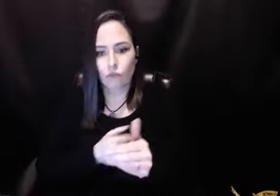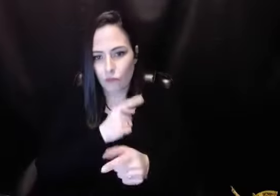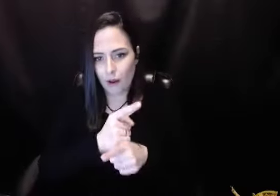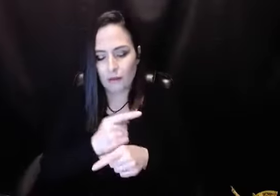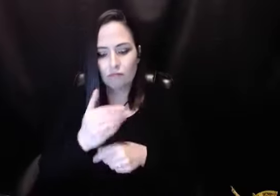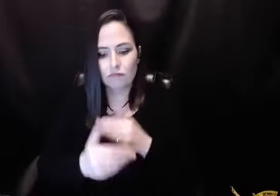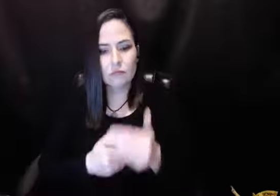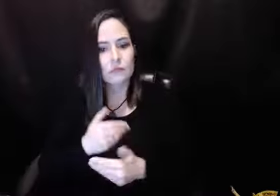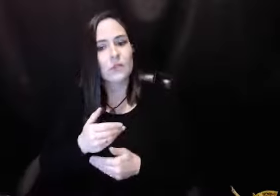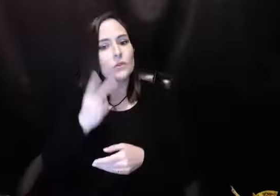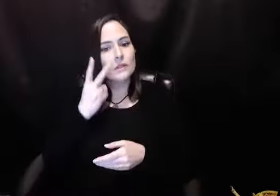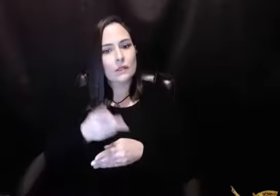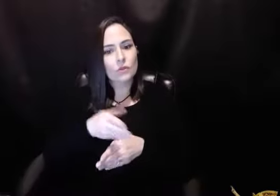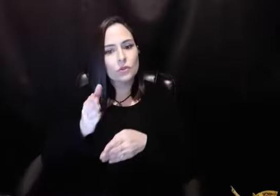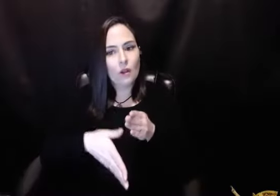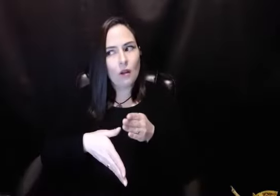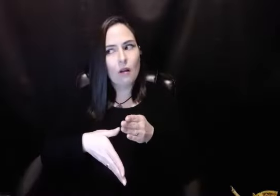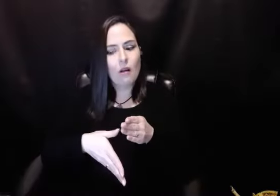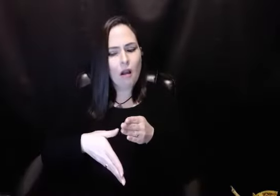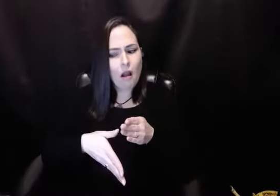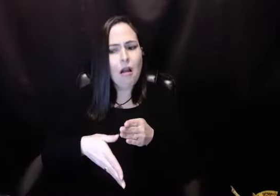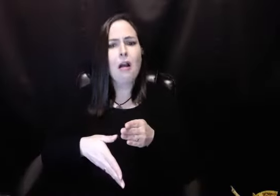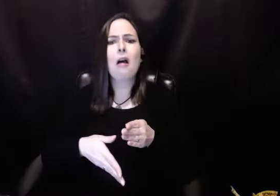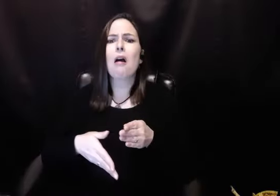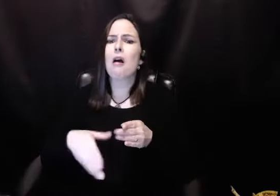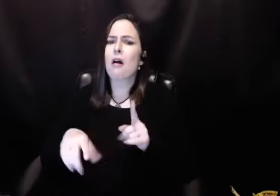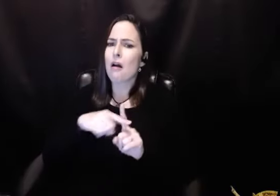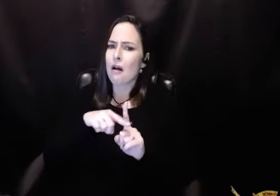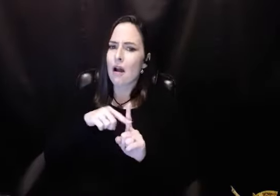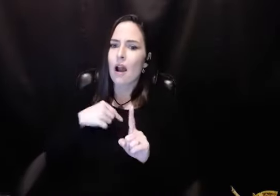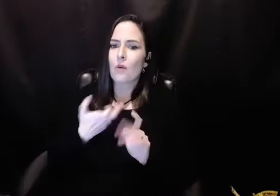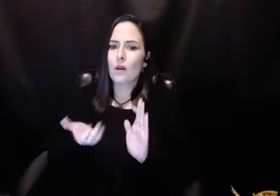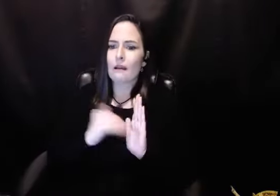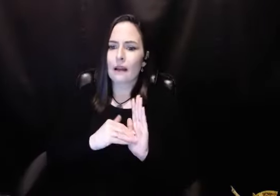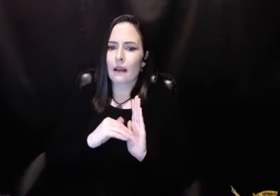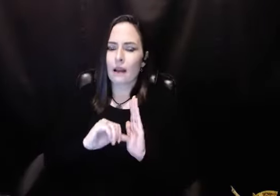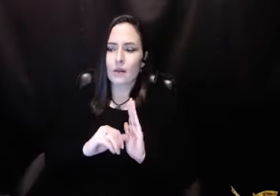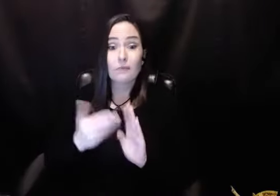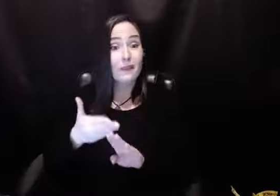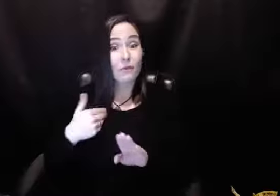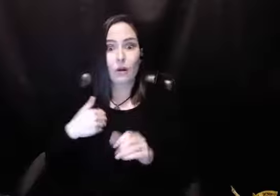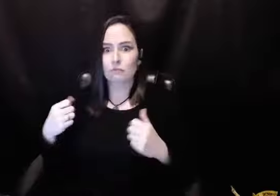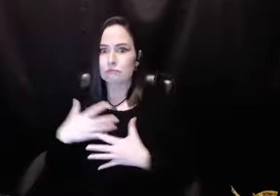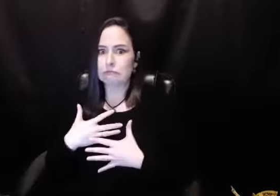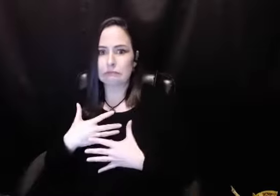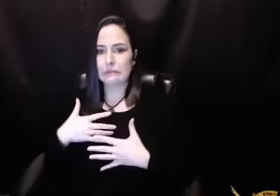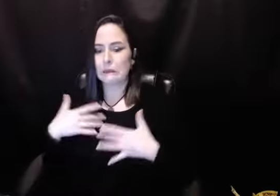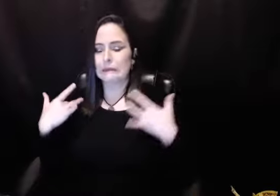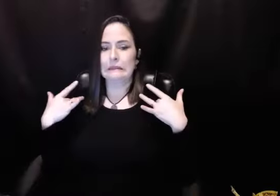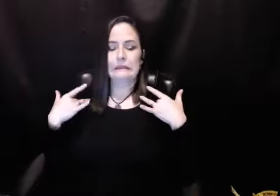right action, and then you see the result. And then that makes you want to do it again and again and again. And